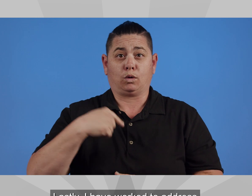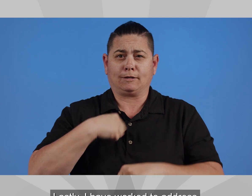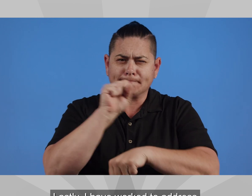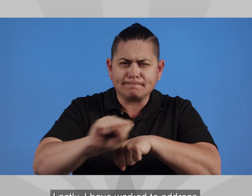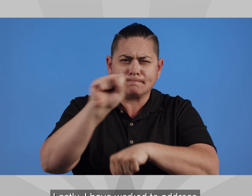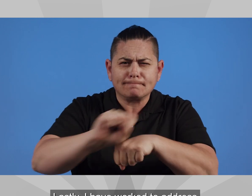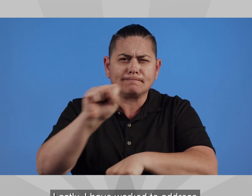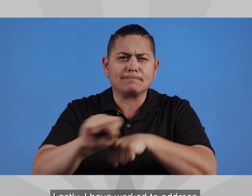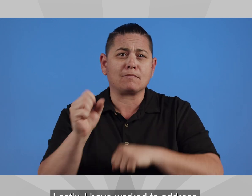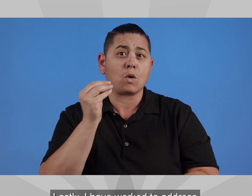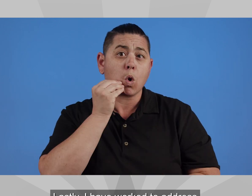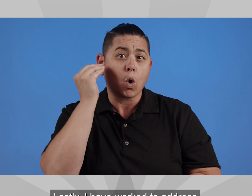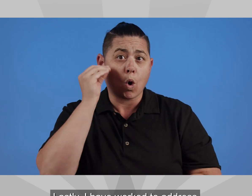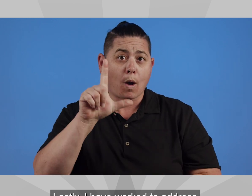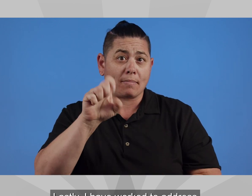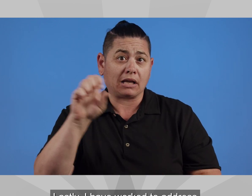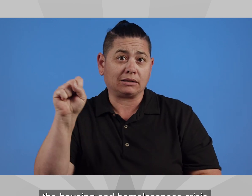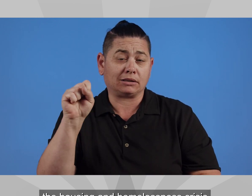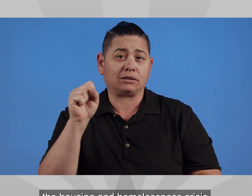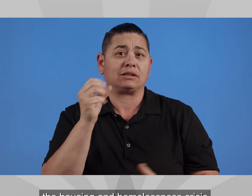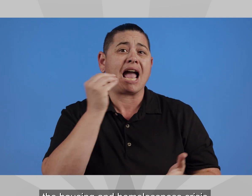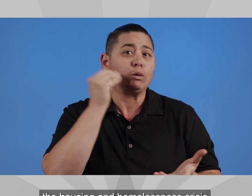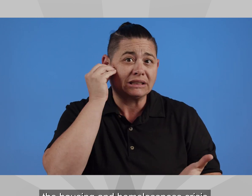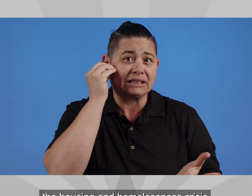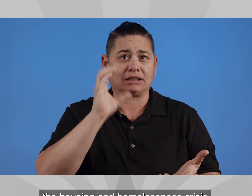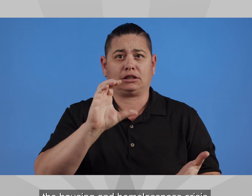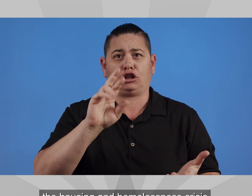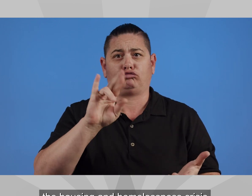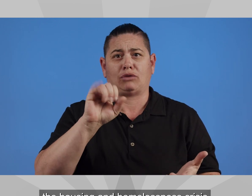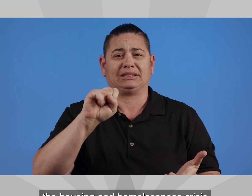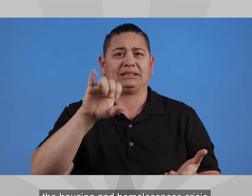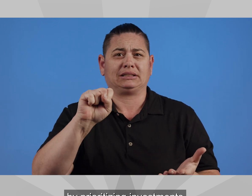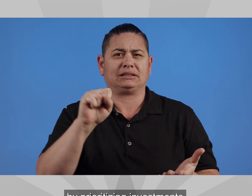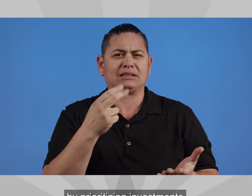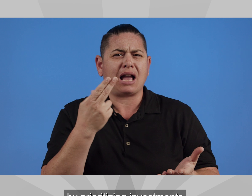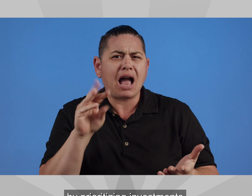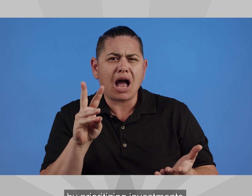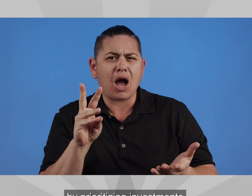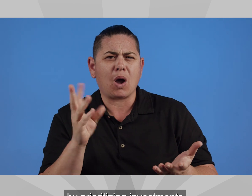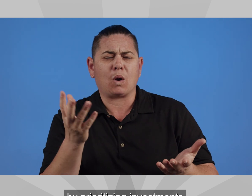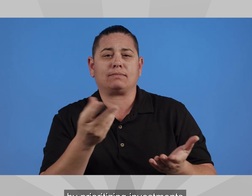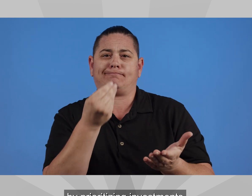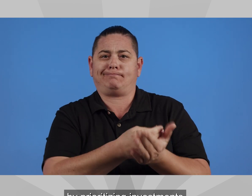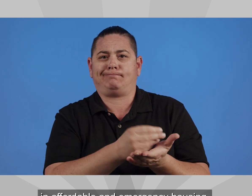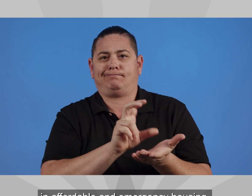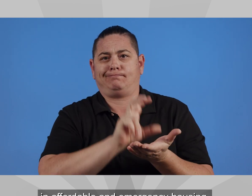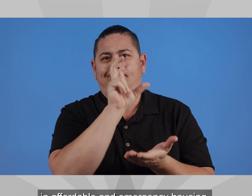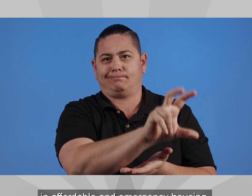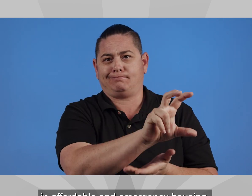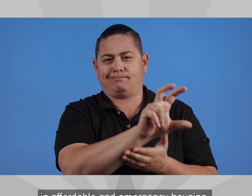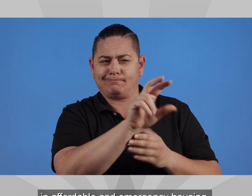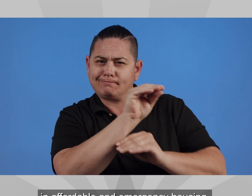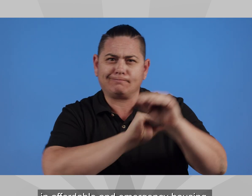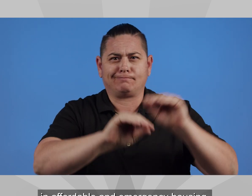Lastly, I have worked to address the housing and homelessness crisis by prioritizing investments in